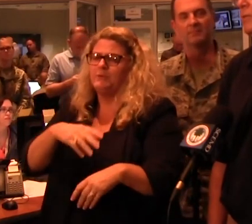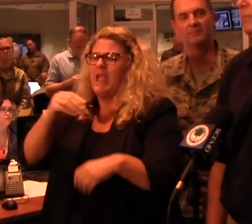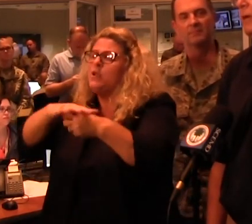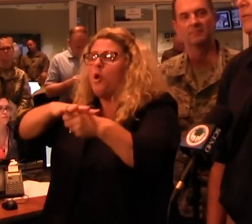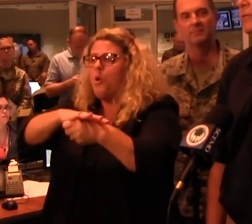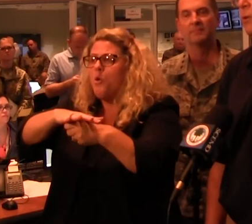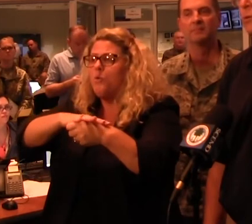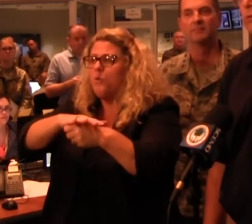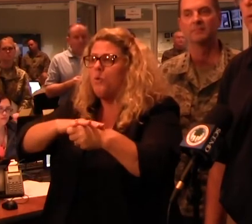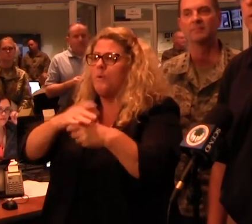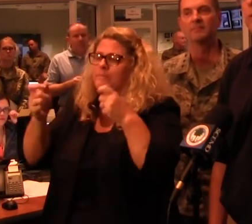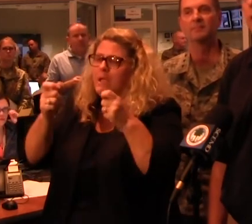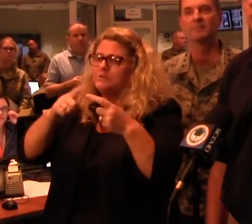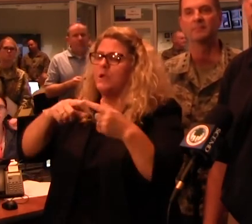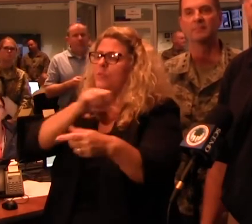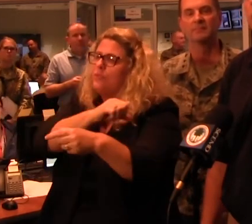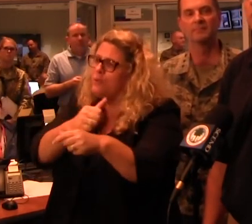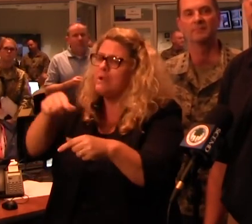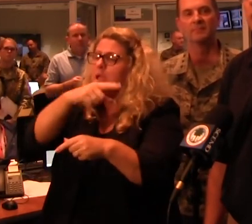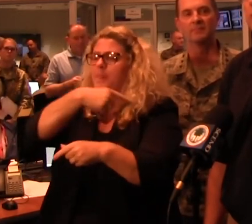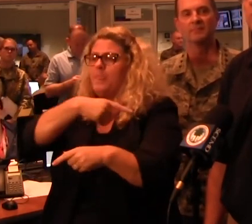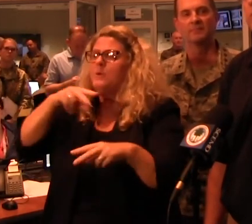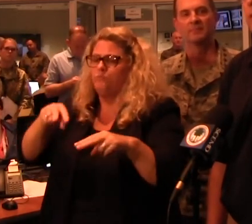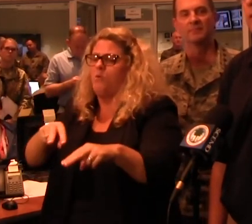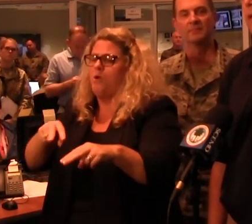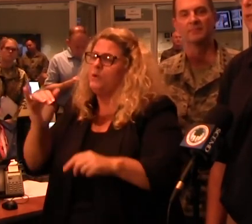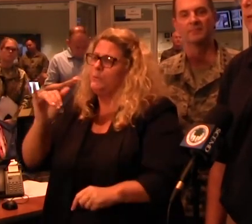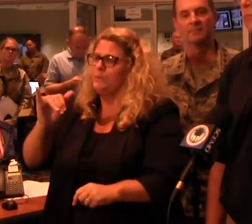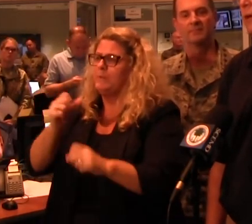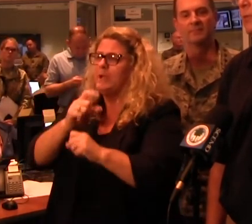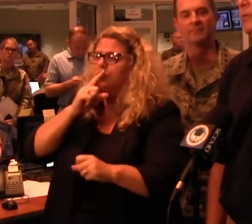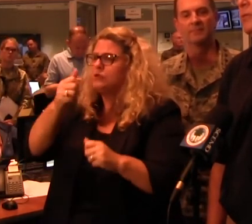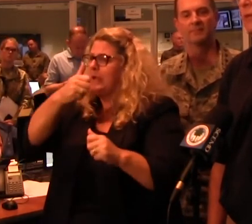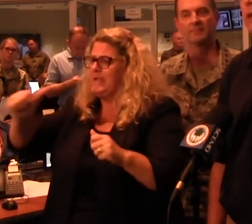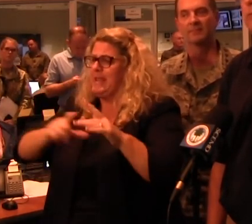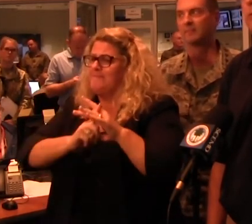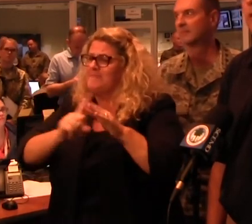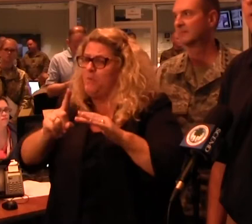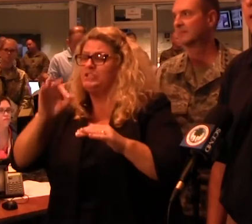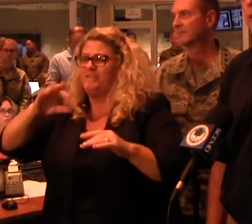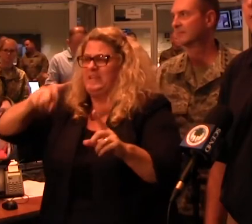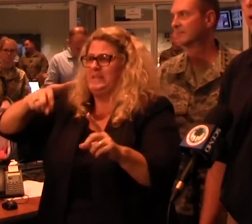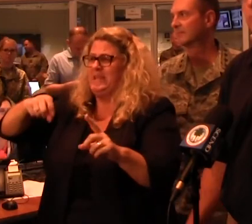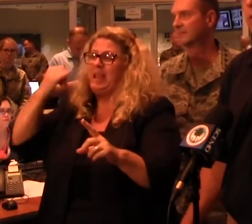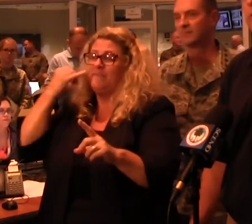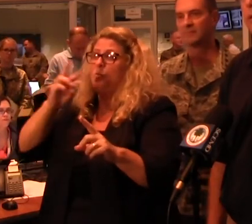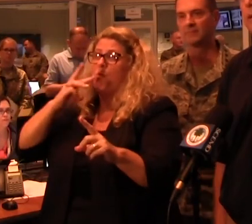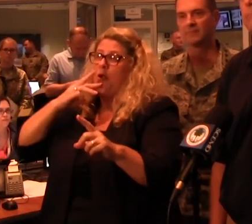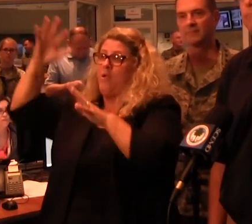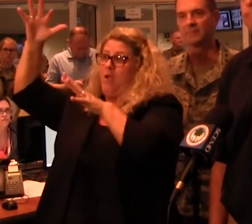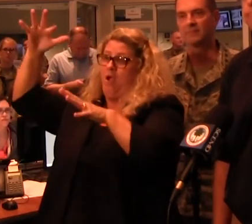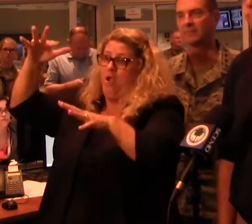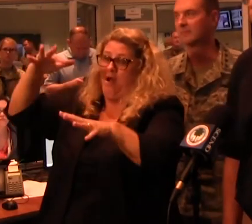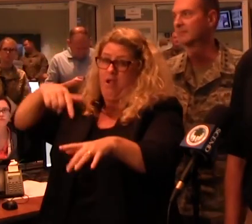county emergency managers and the local authorities are also monitoring that in terms of any downstream evacuations that they have to do that. But that's all in play